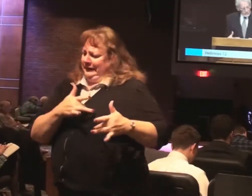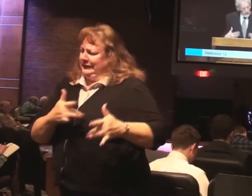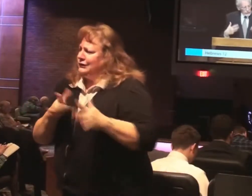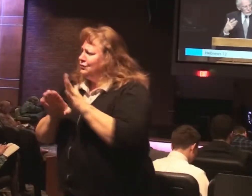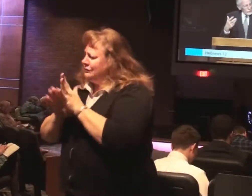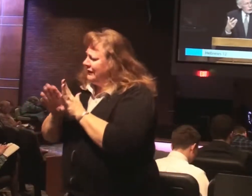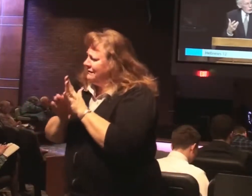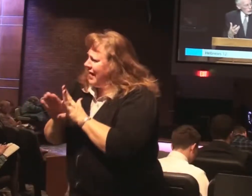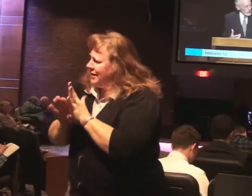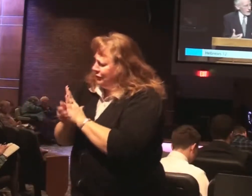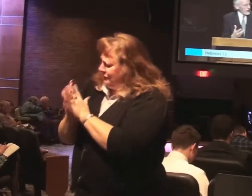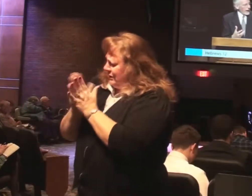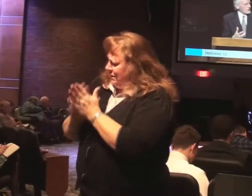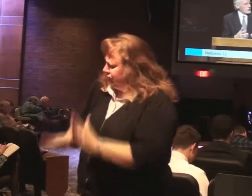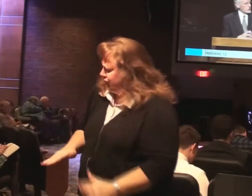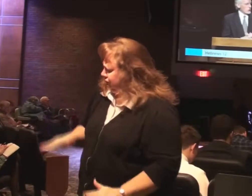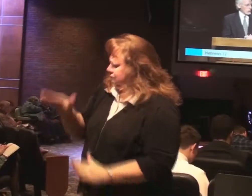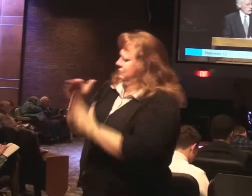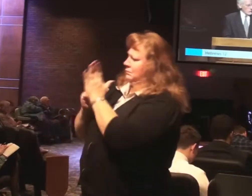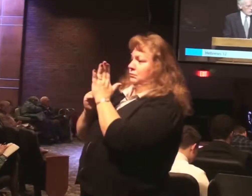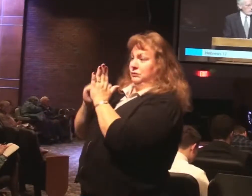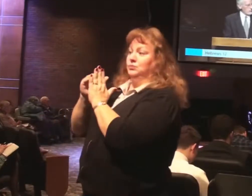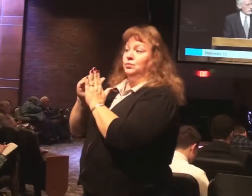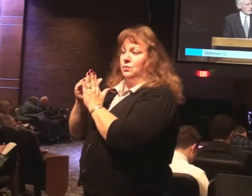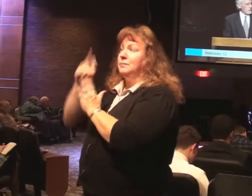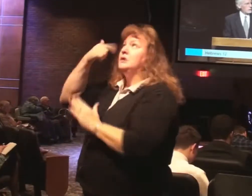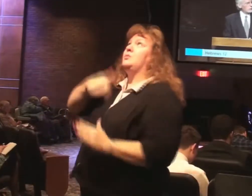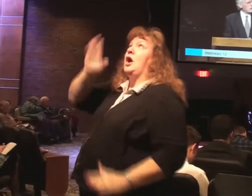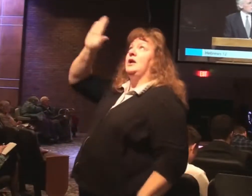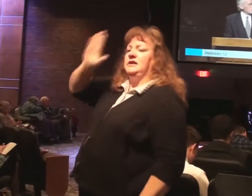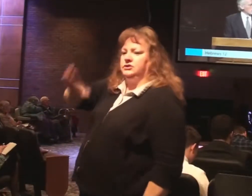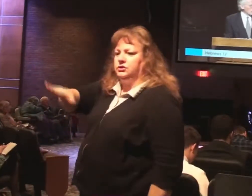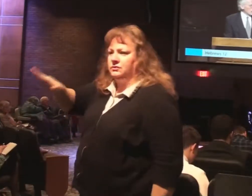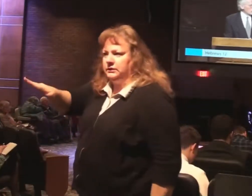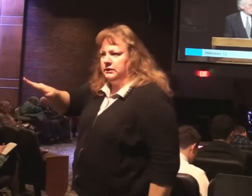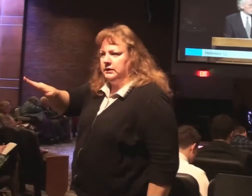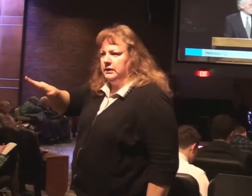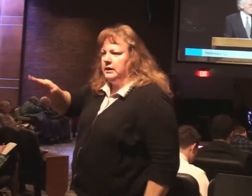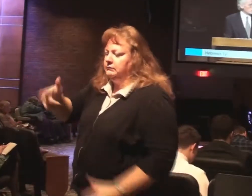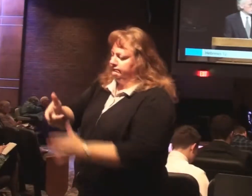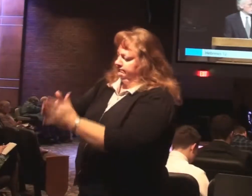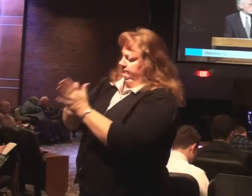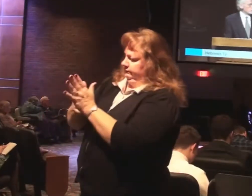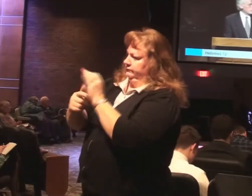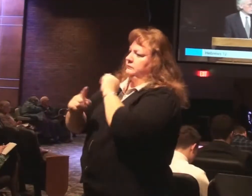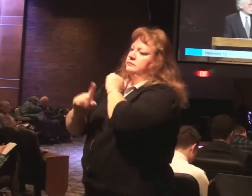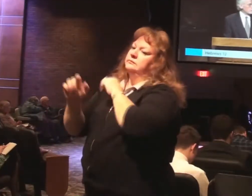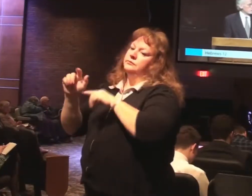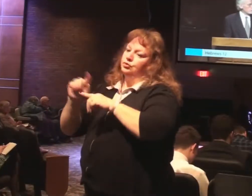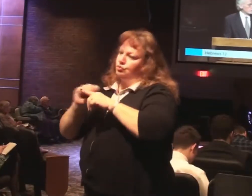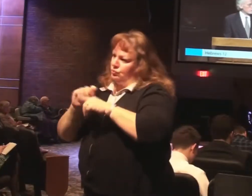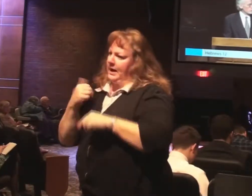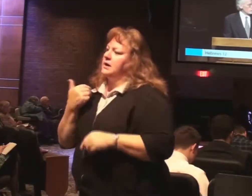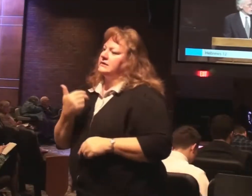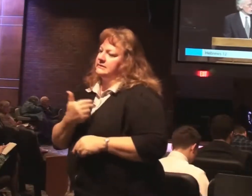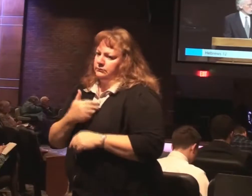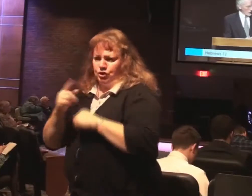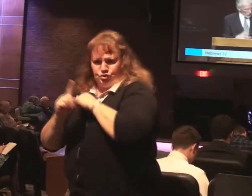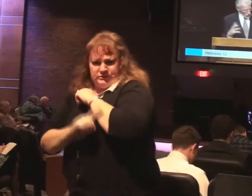us to maturity as his children, to discipline us, to bring those